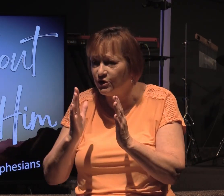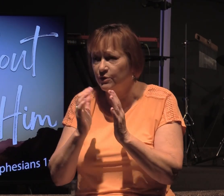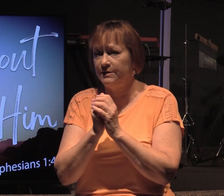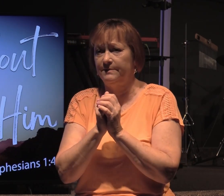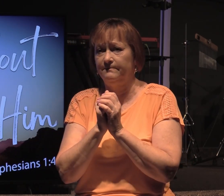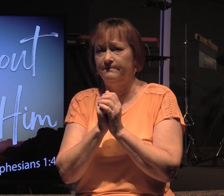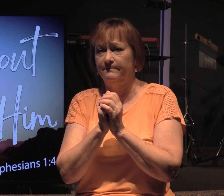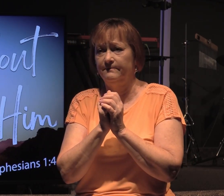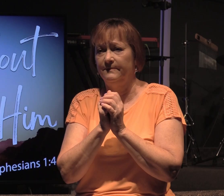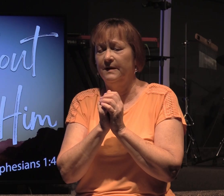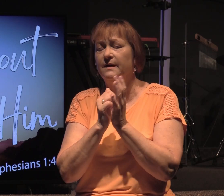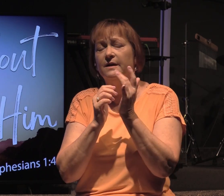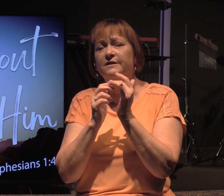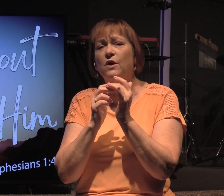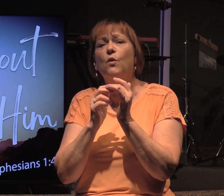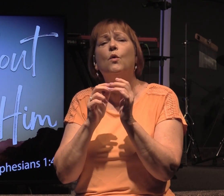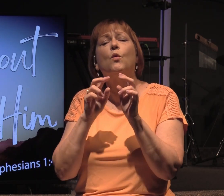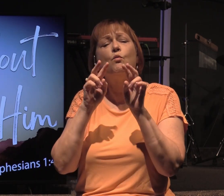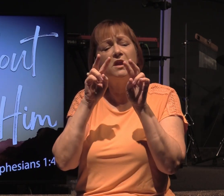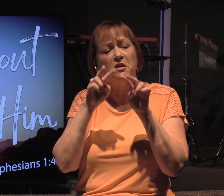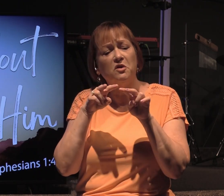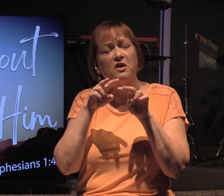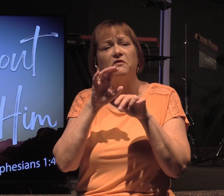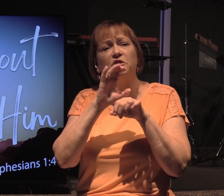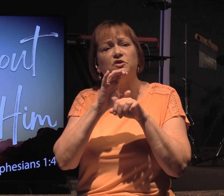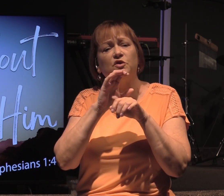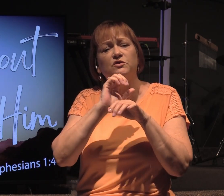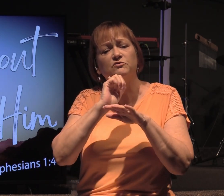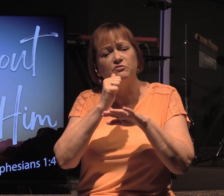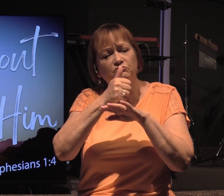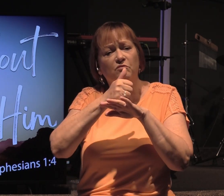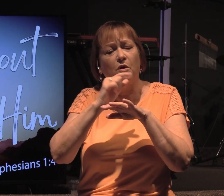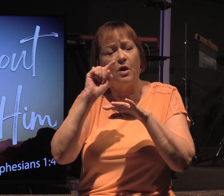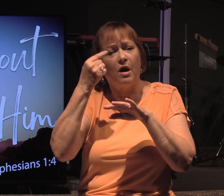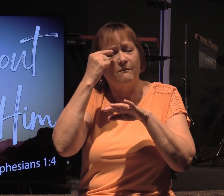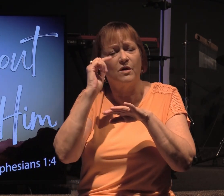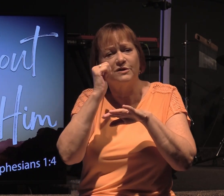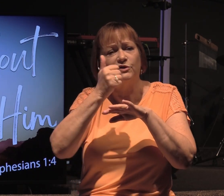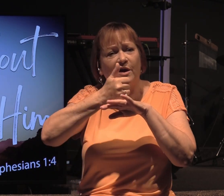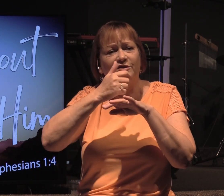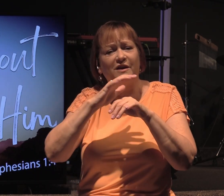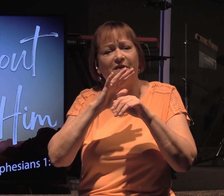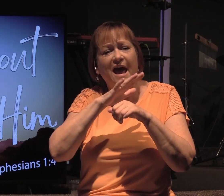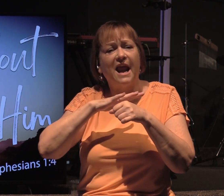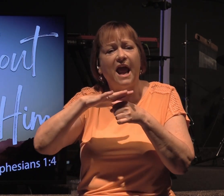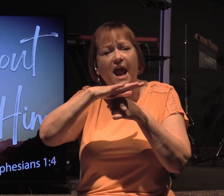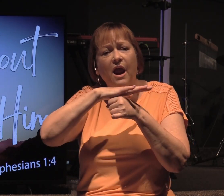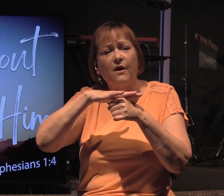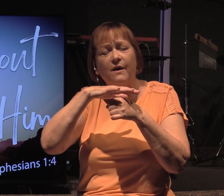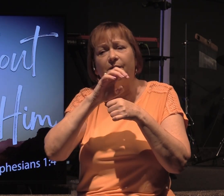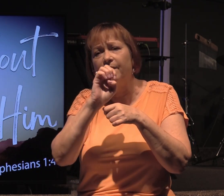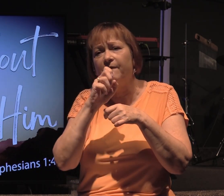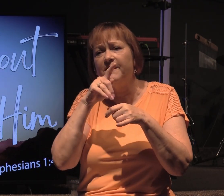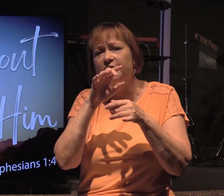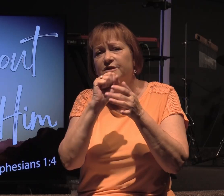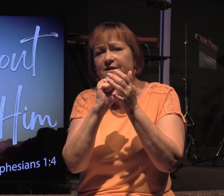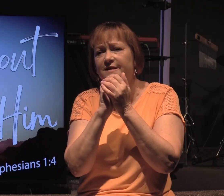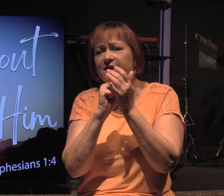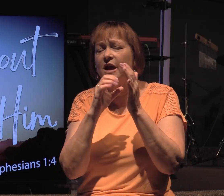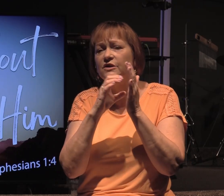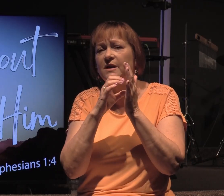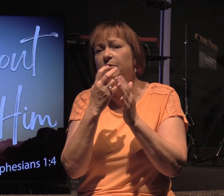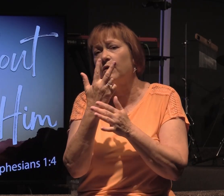And so we look at the church structure, that governmental structure, in that particular area of Ephesians in